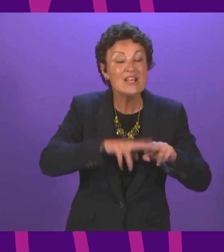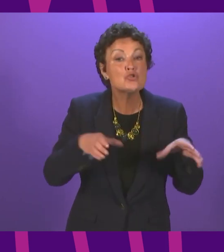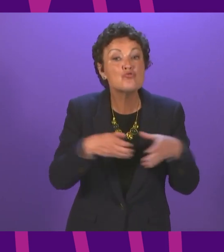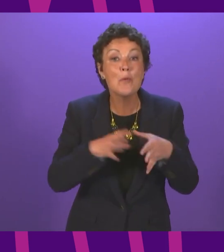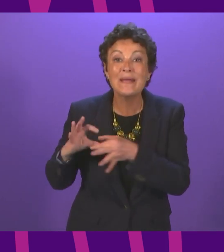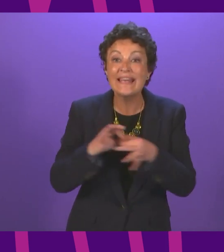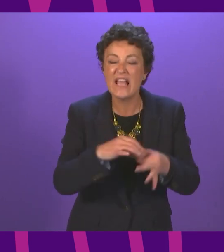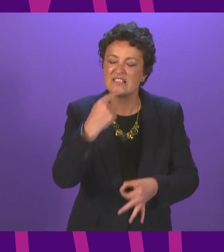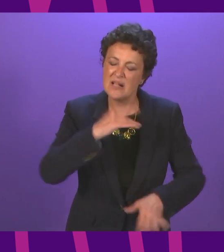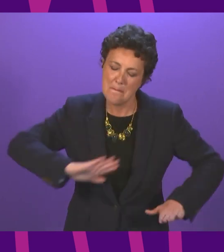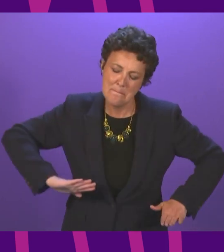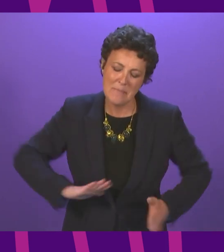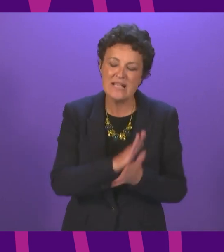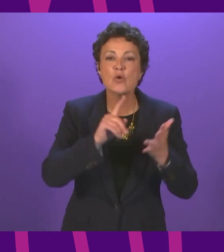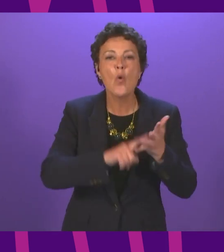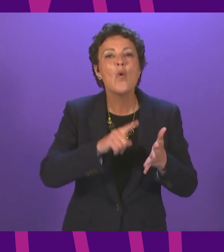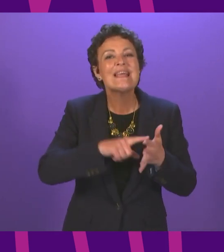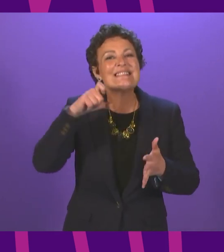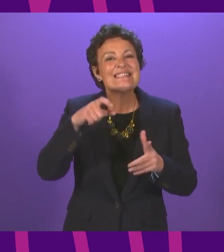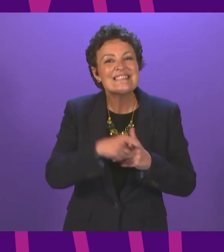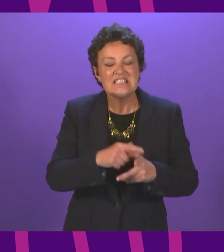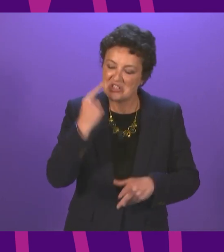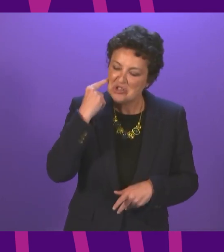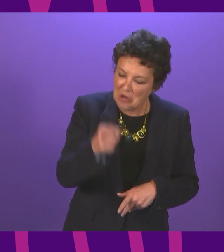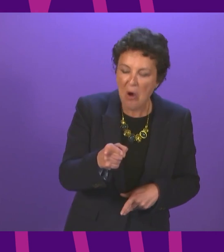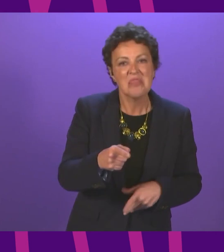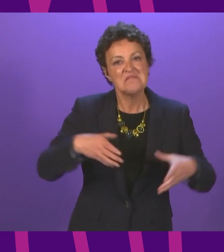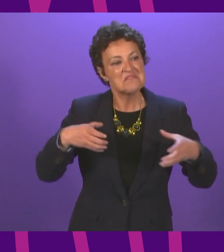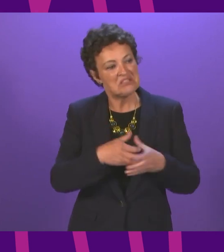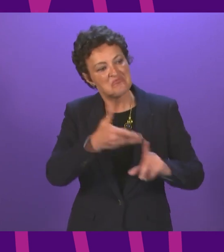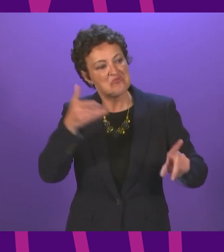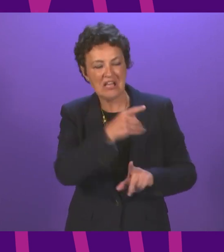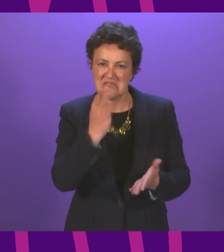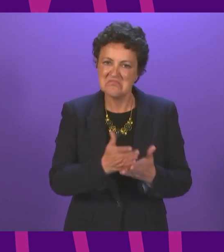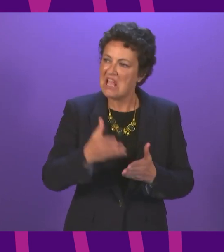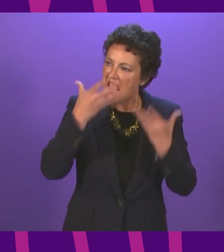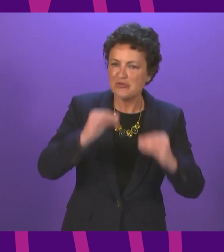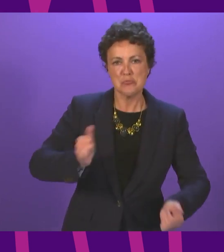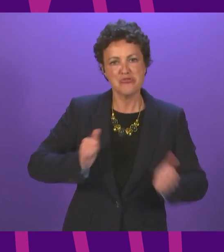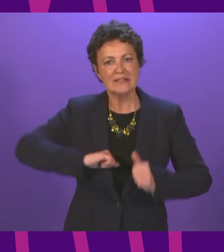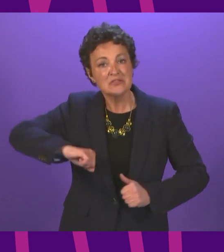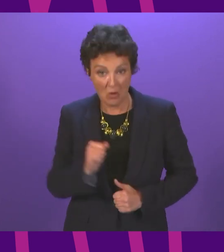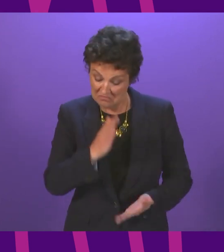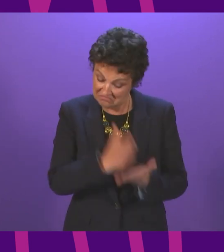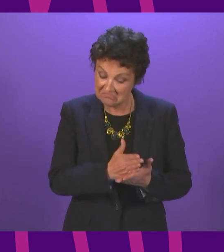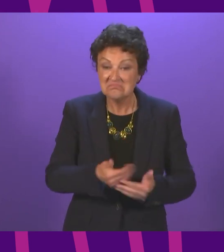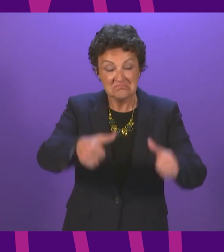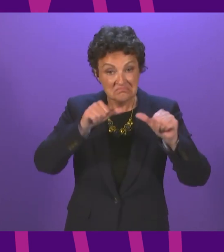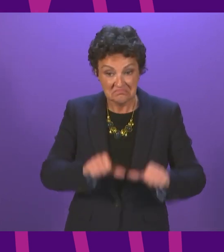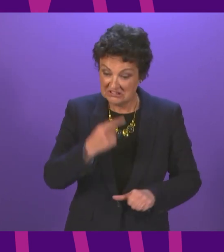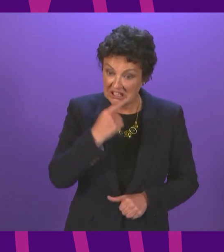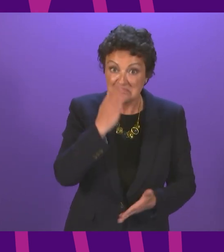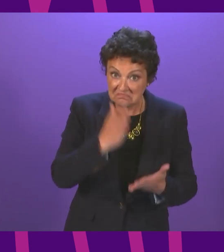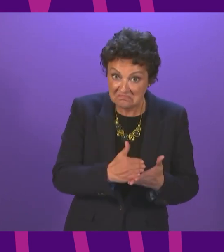pleased that the OECD team could see that education is a source of pride in Scotland and that there is a huge commitment to improving